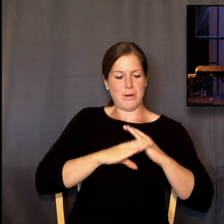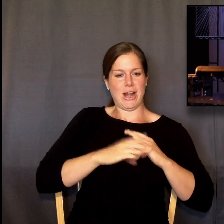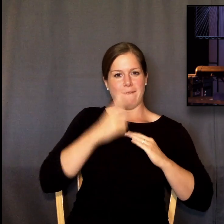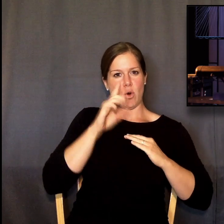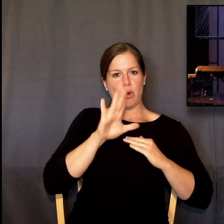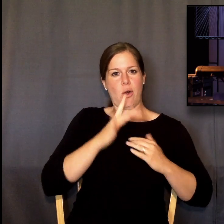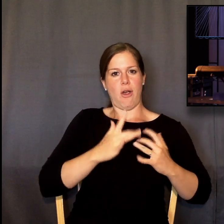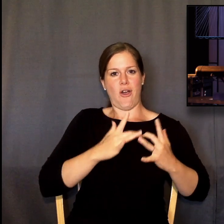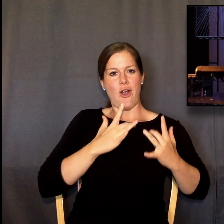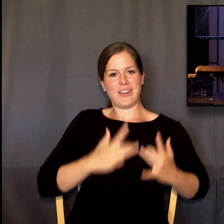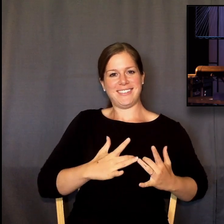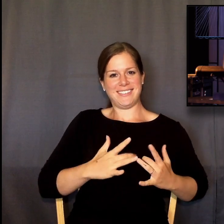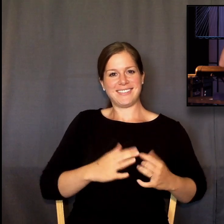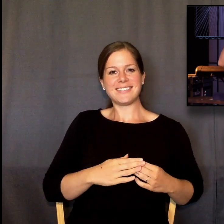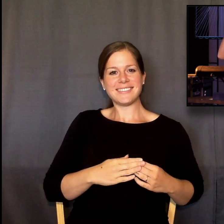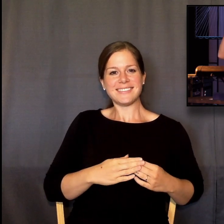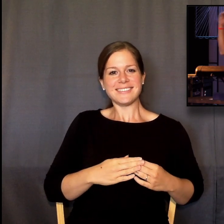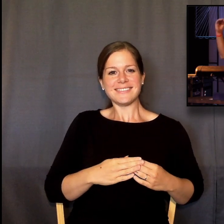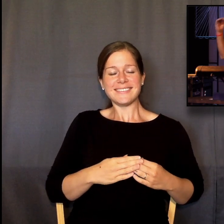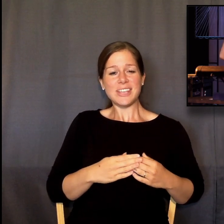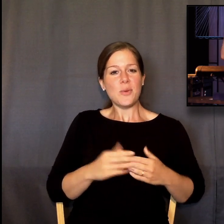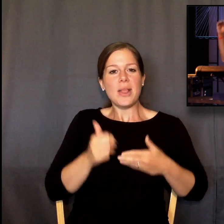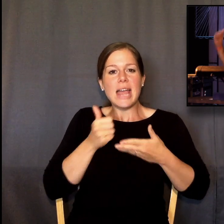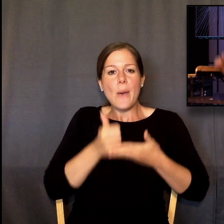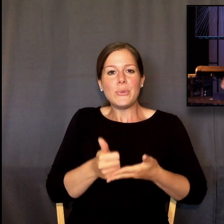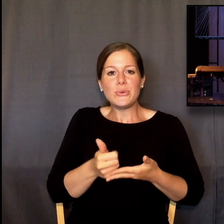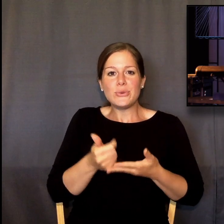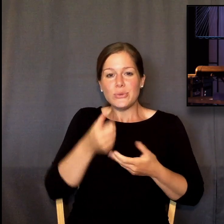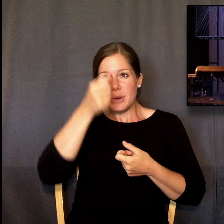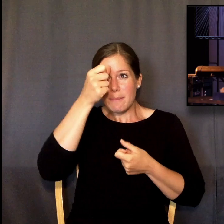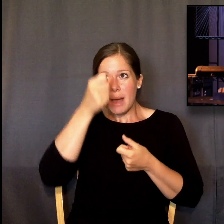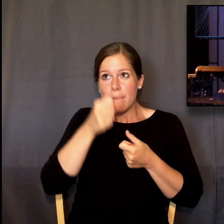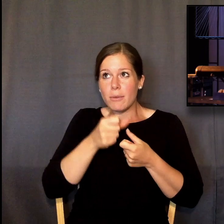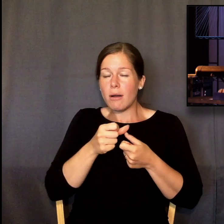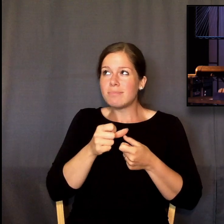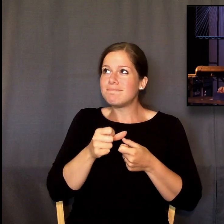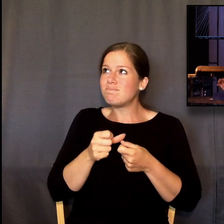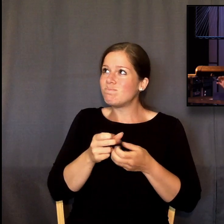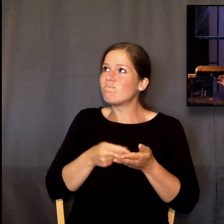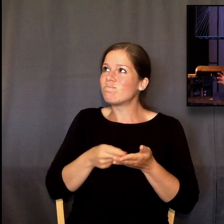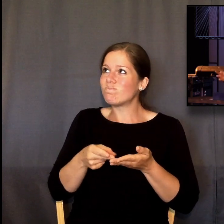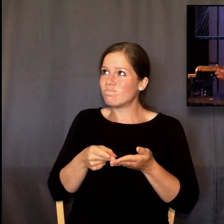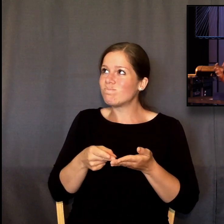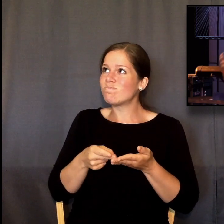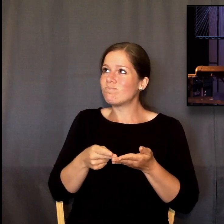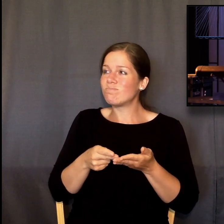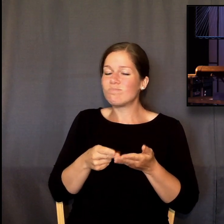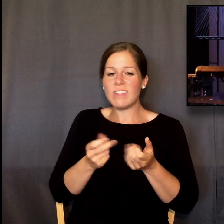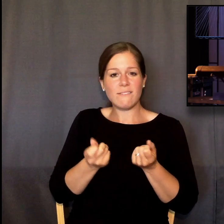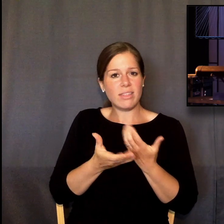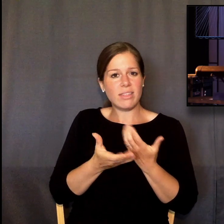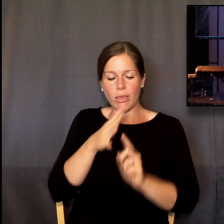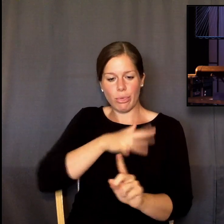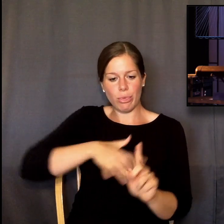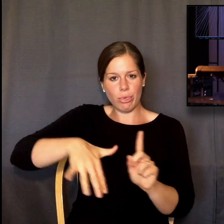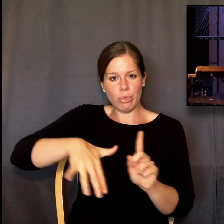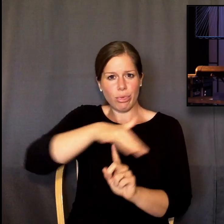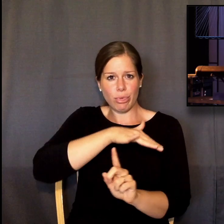It can redirect your thoughts to truth. It can keep your head above the waters of despair. This truth can be an anchor for your